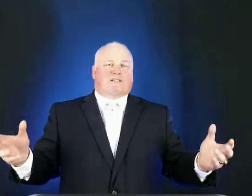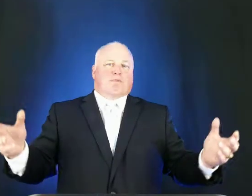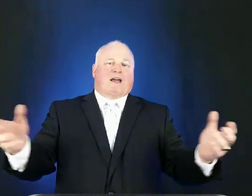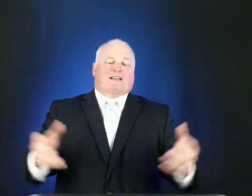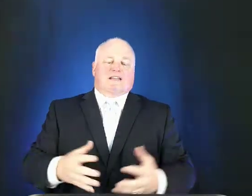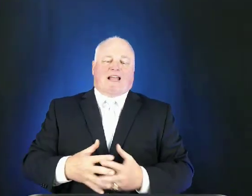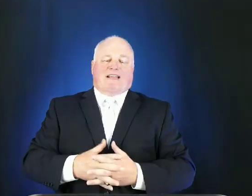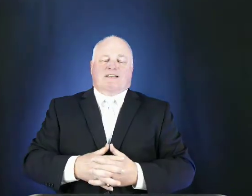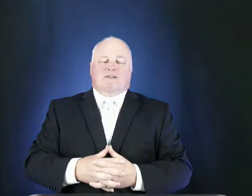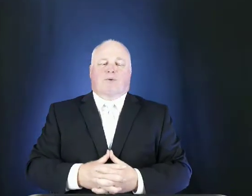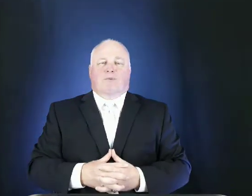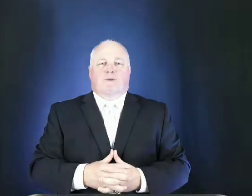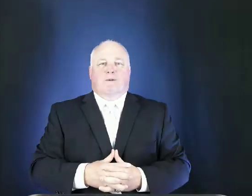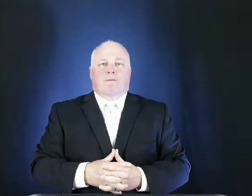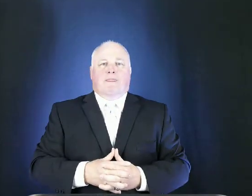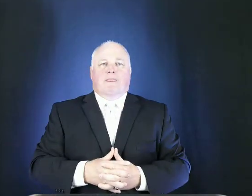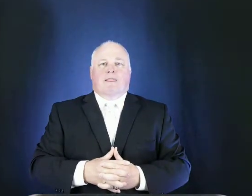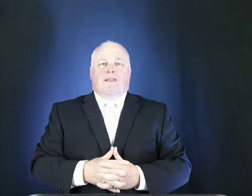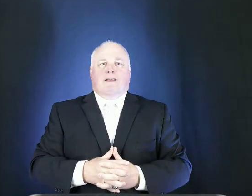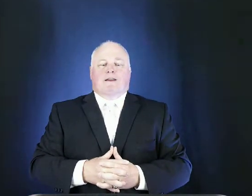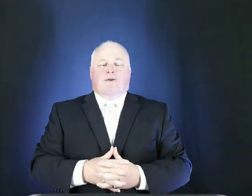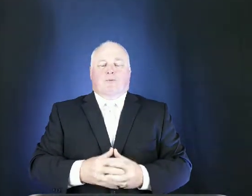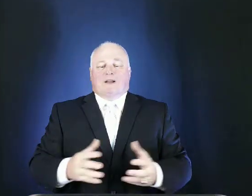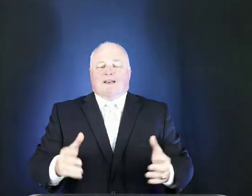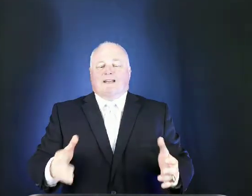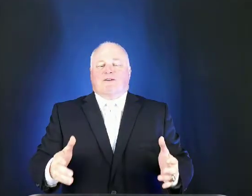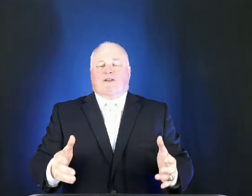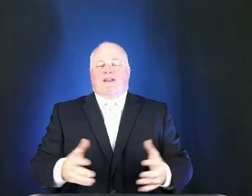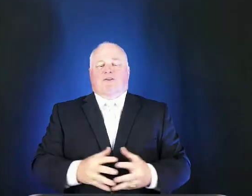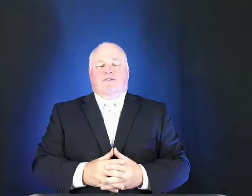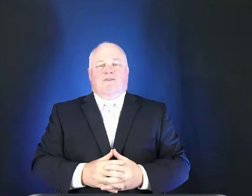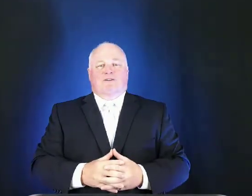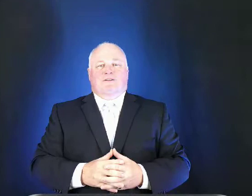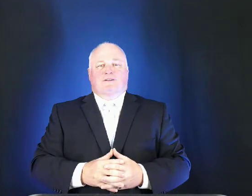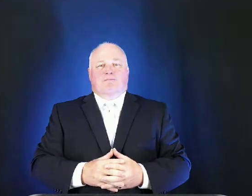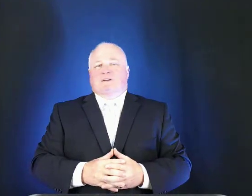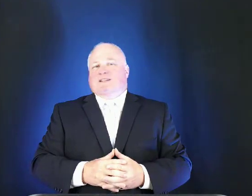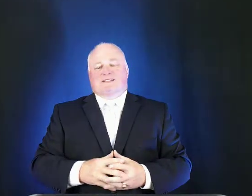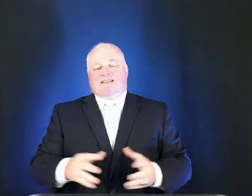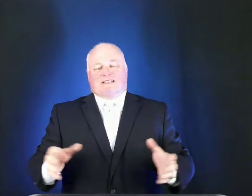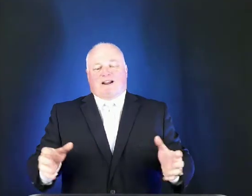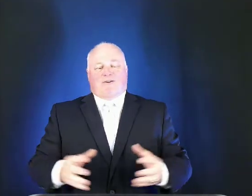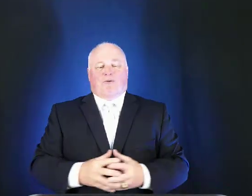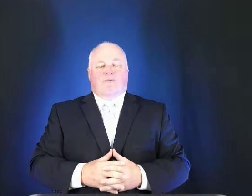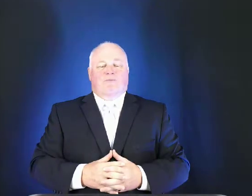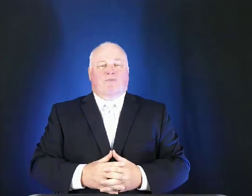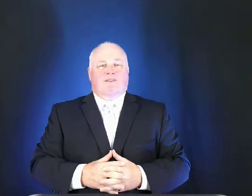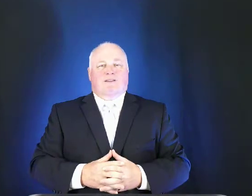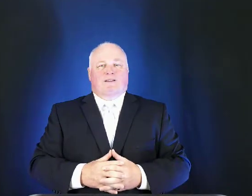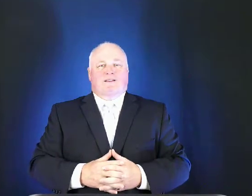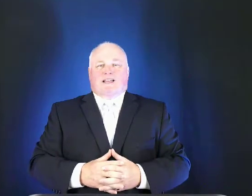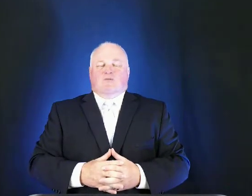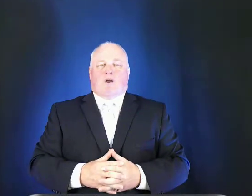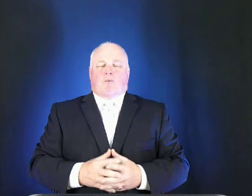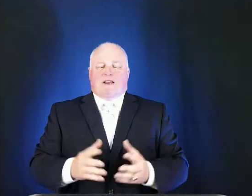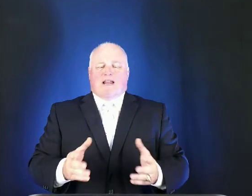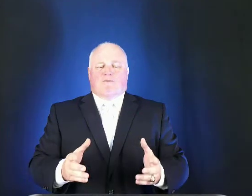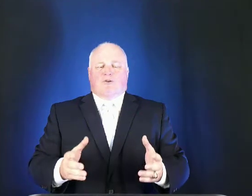bodies like his own we live here but this isn't our home that's why we never